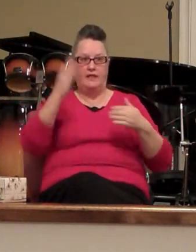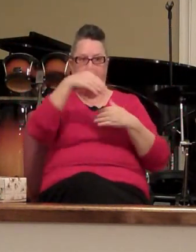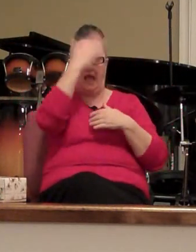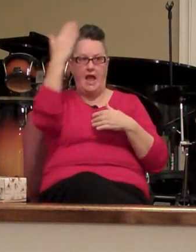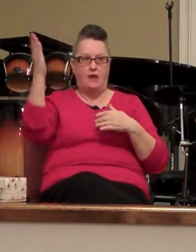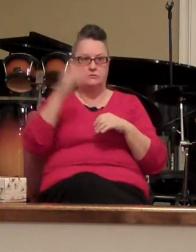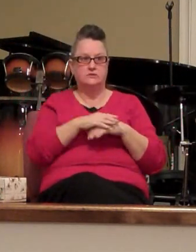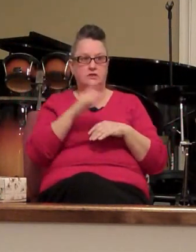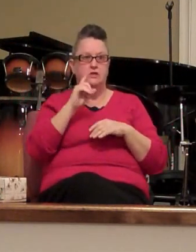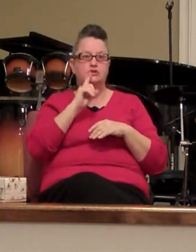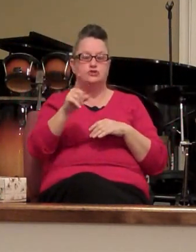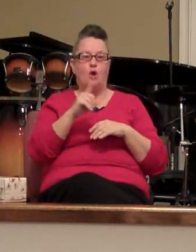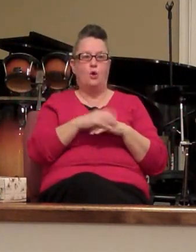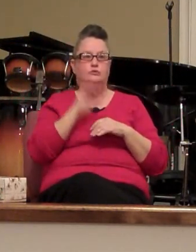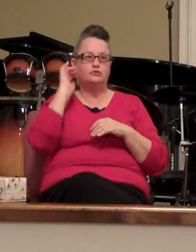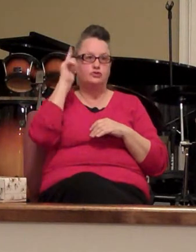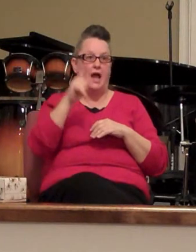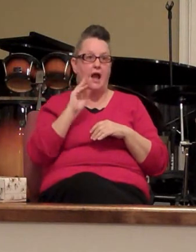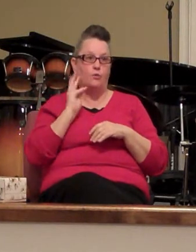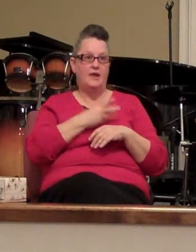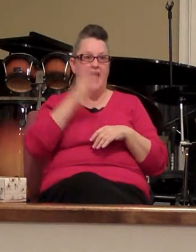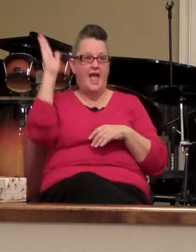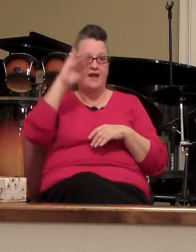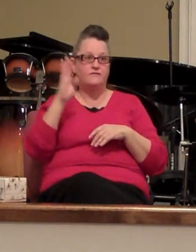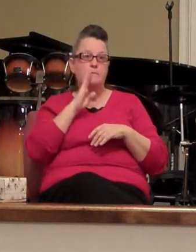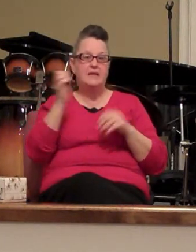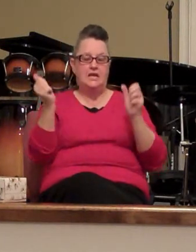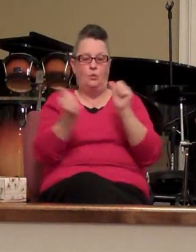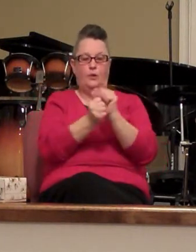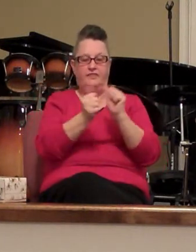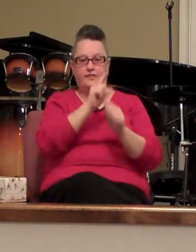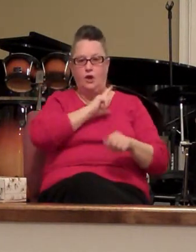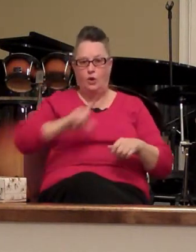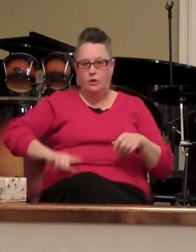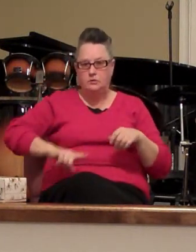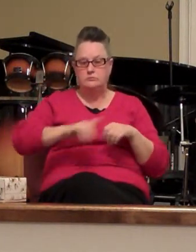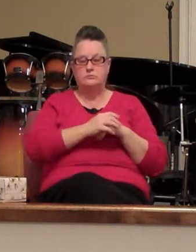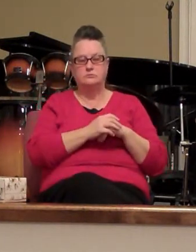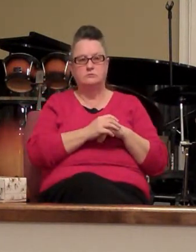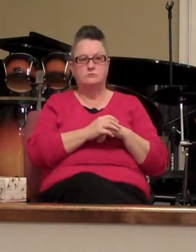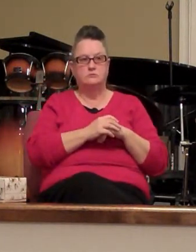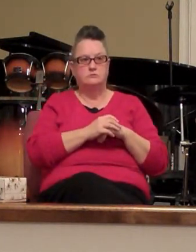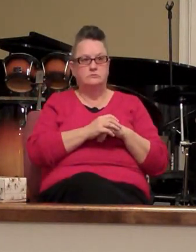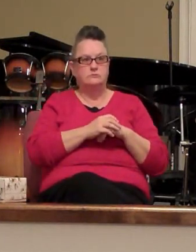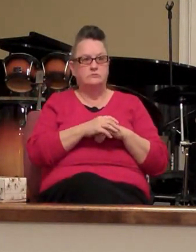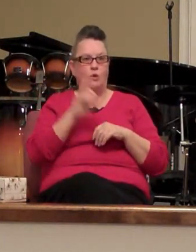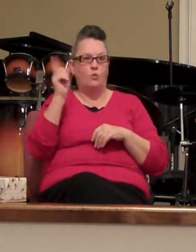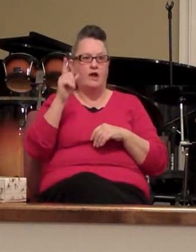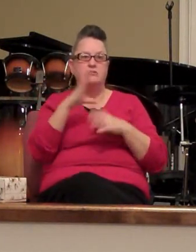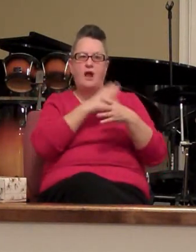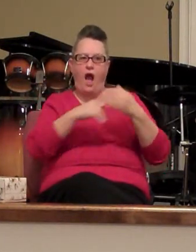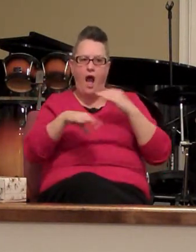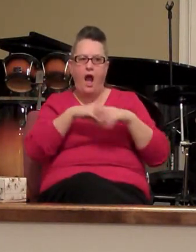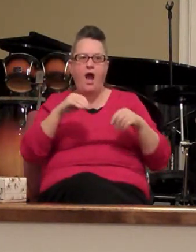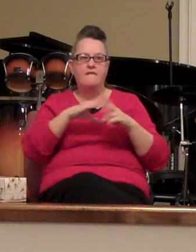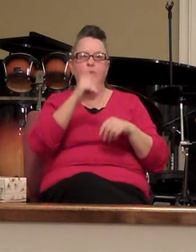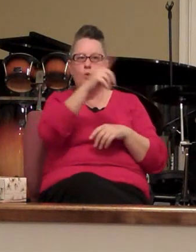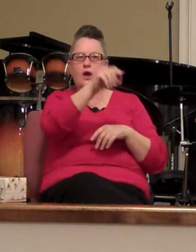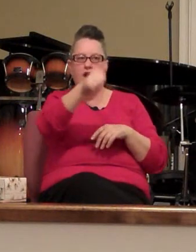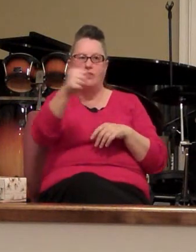And so shall we ever be with the Lord. Wherefore comfort one another with these words. It's